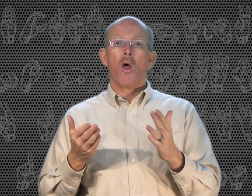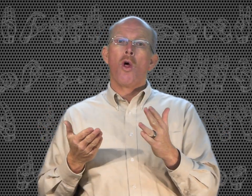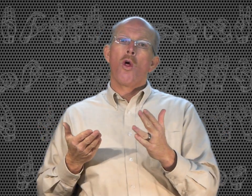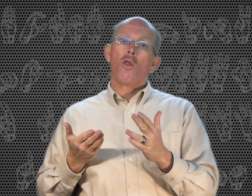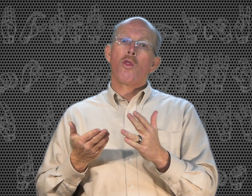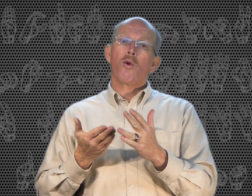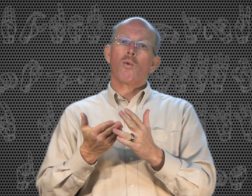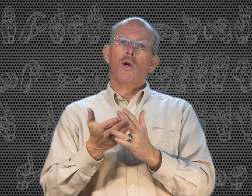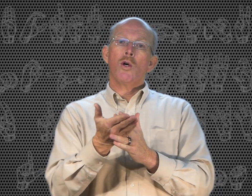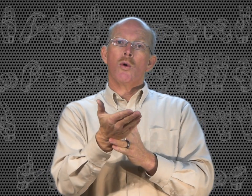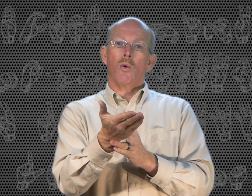Through.